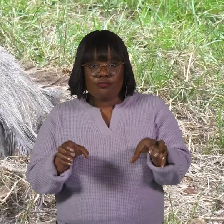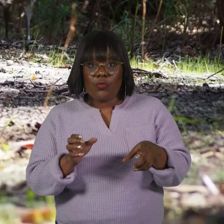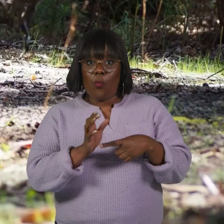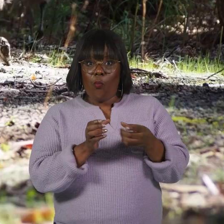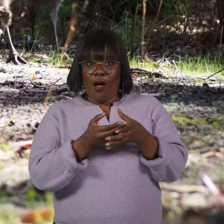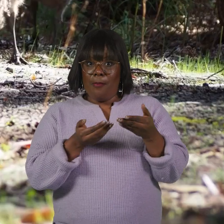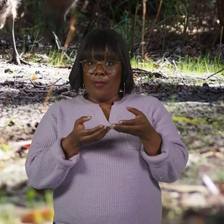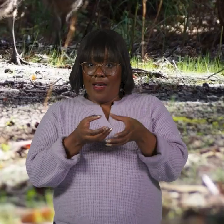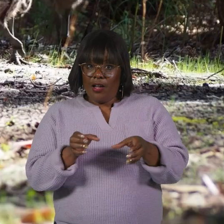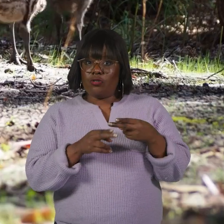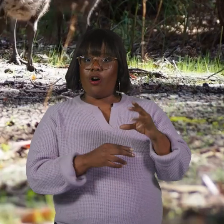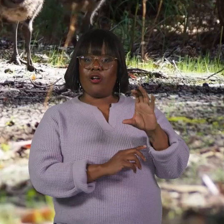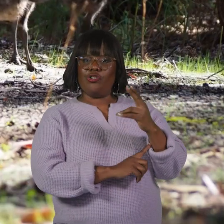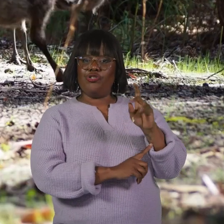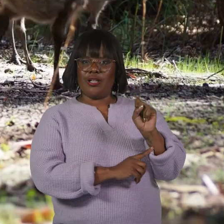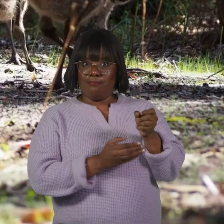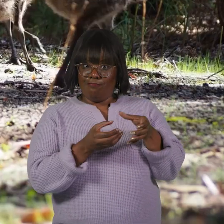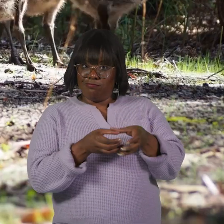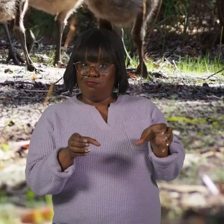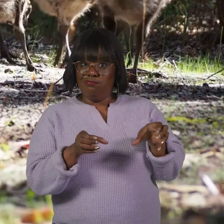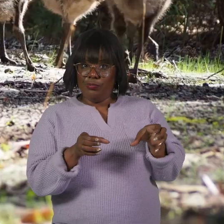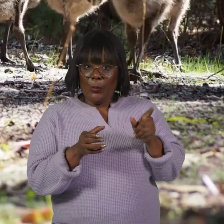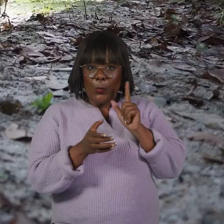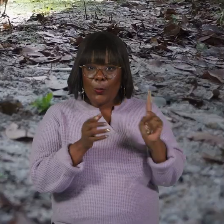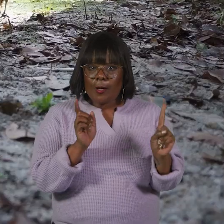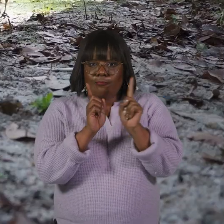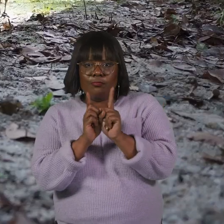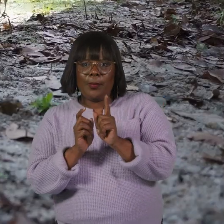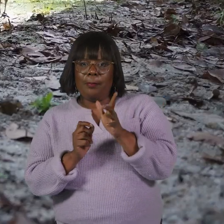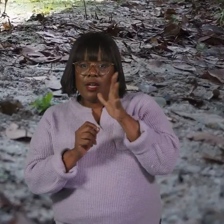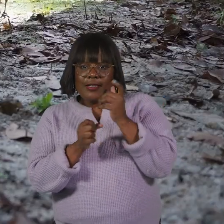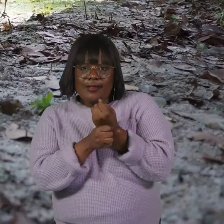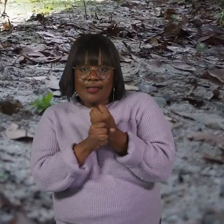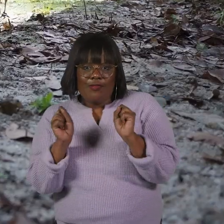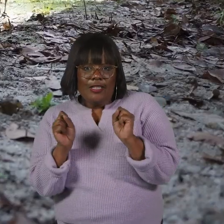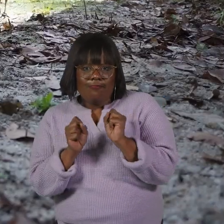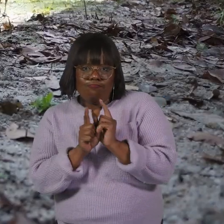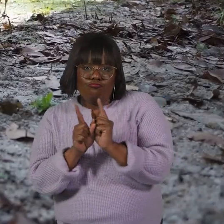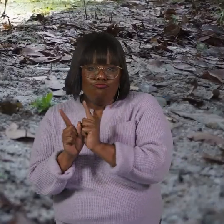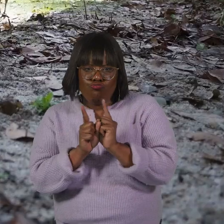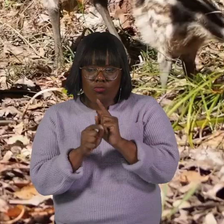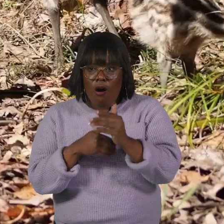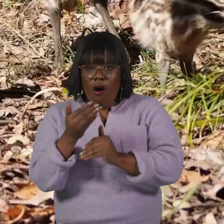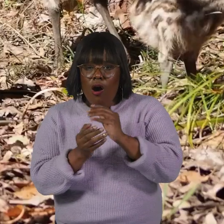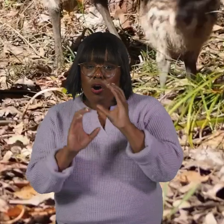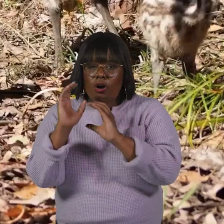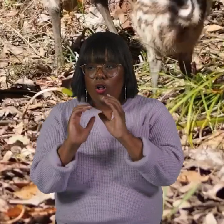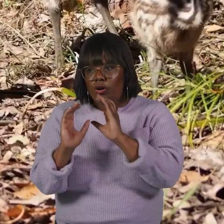Once the babies, called chicks, are born, they stick close to their parents for safety so they can learn how to